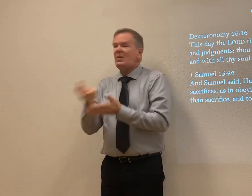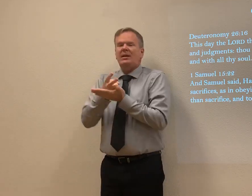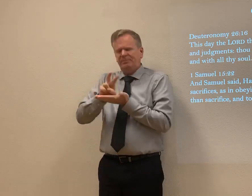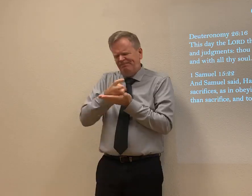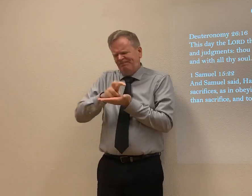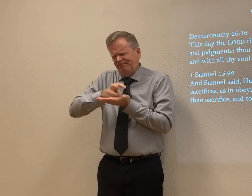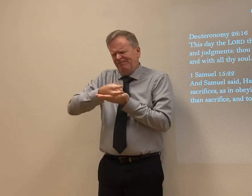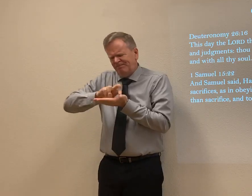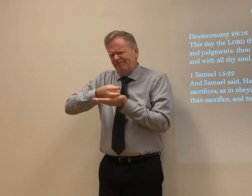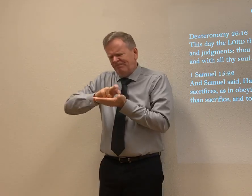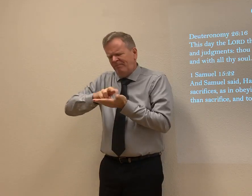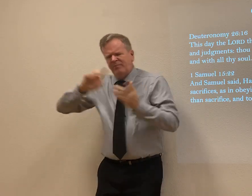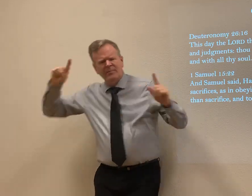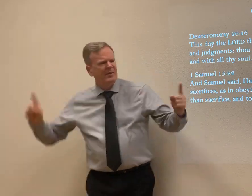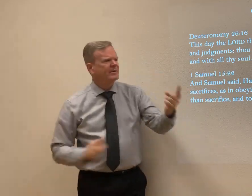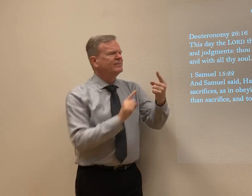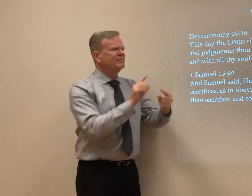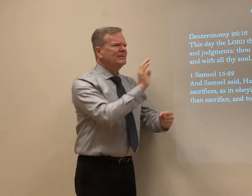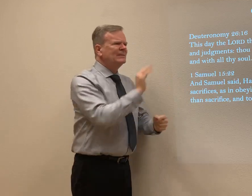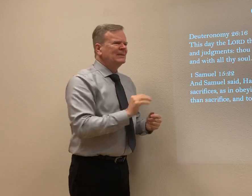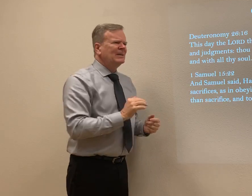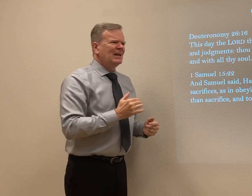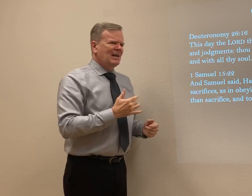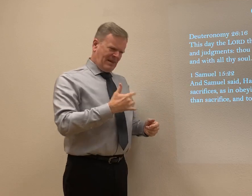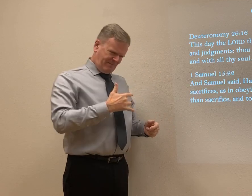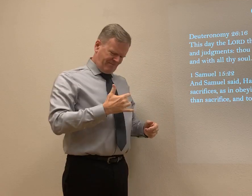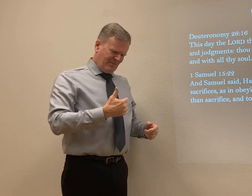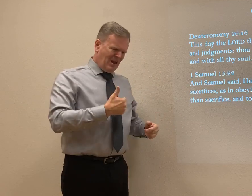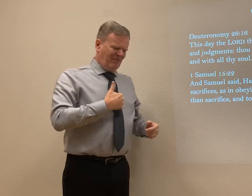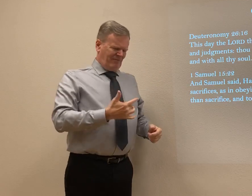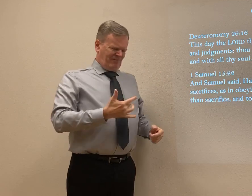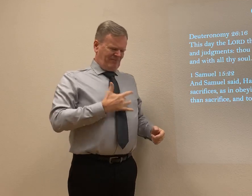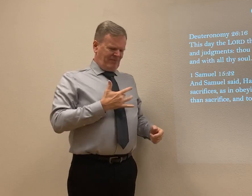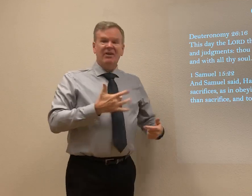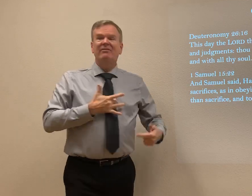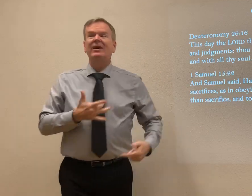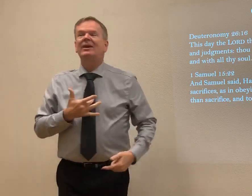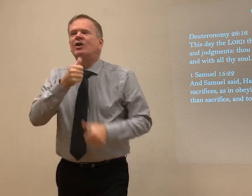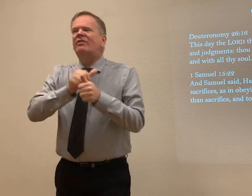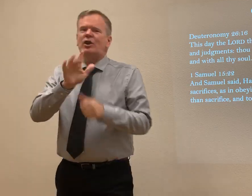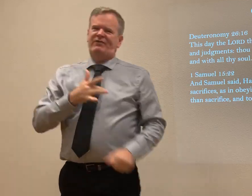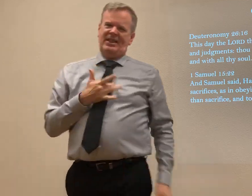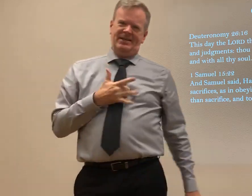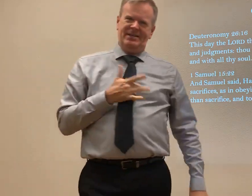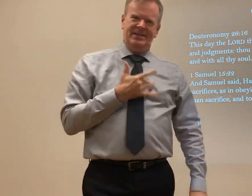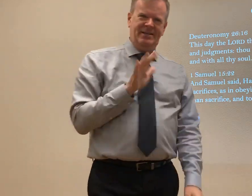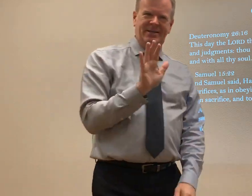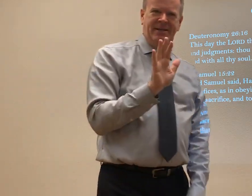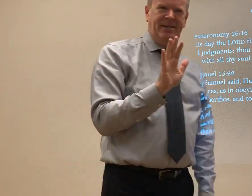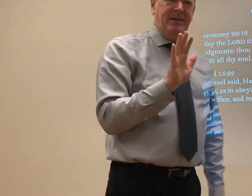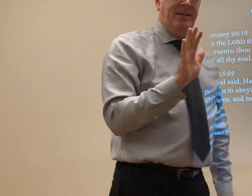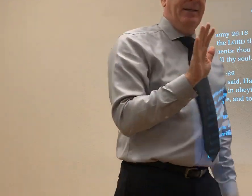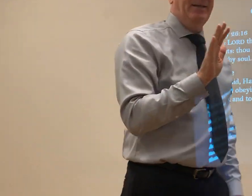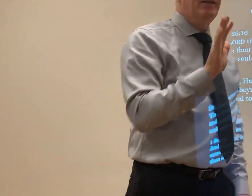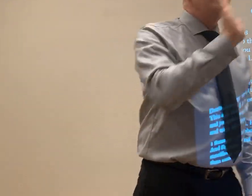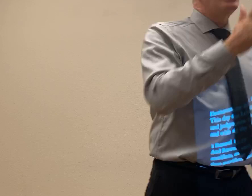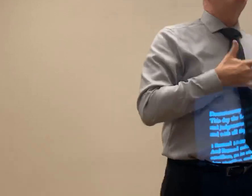instead of being restless. But he's restless. So then he approaches the pastor again and says, hey, again, don't follow your feelings. Your